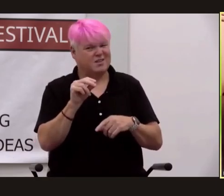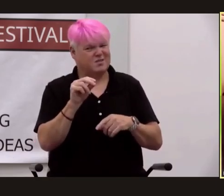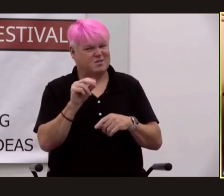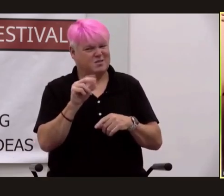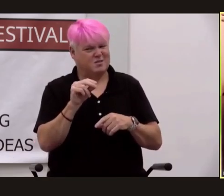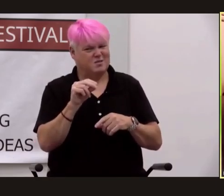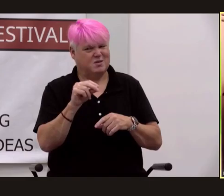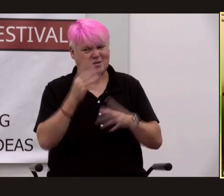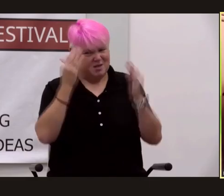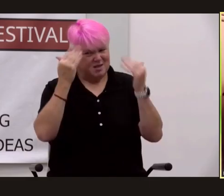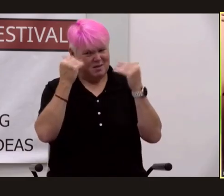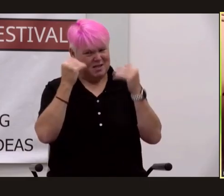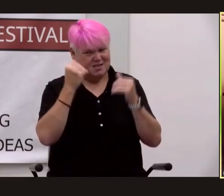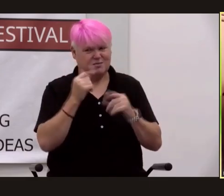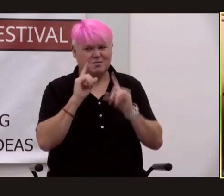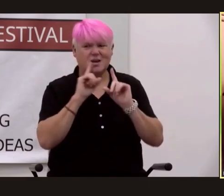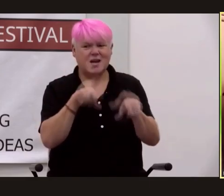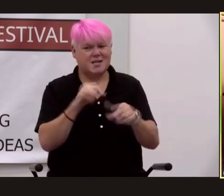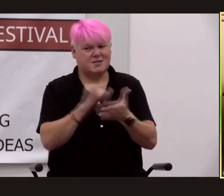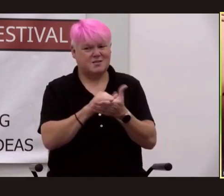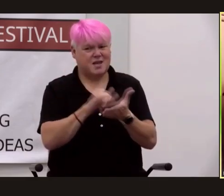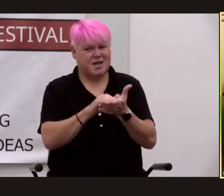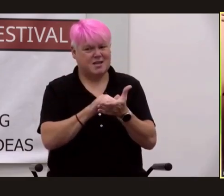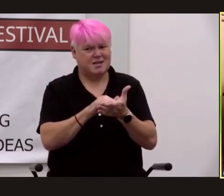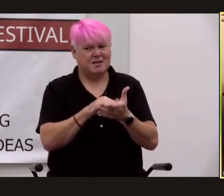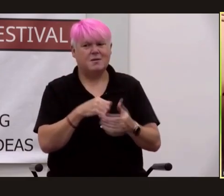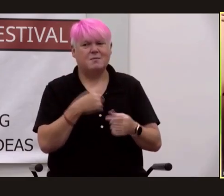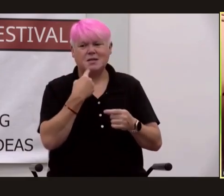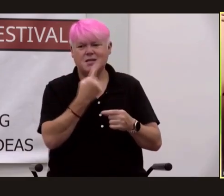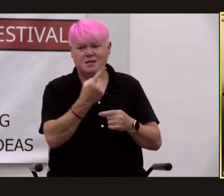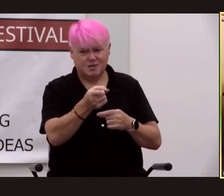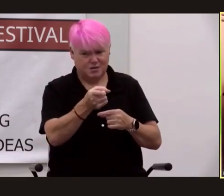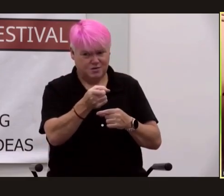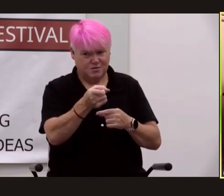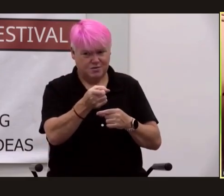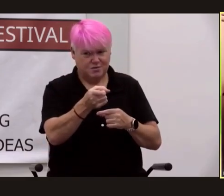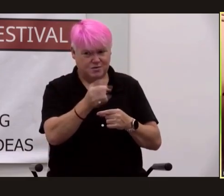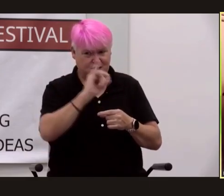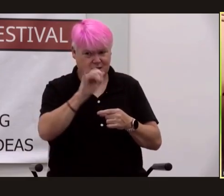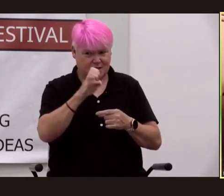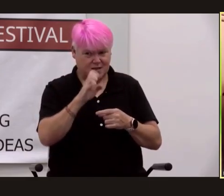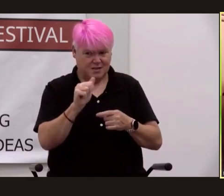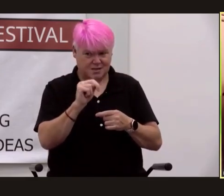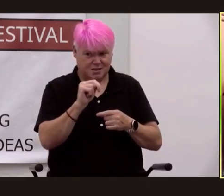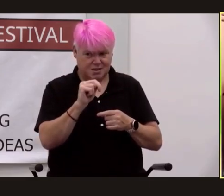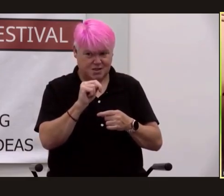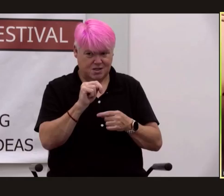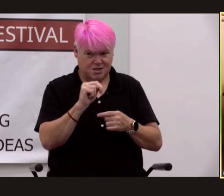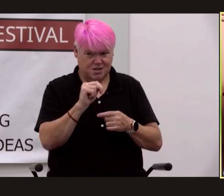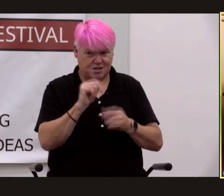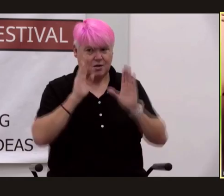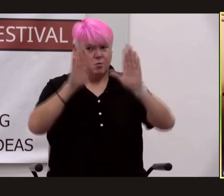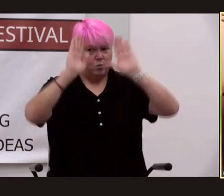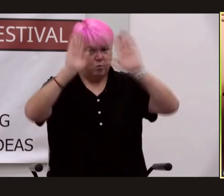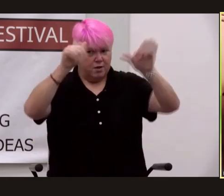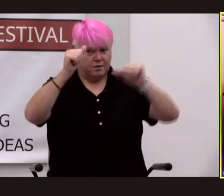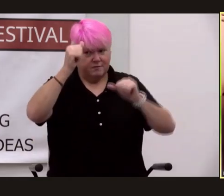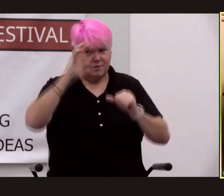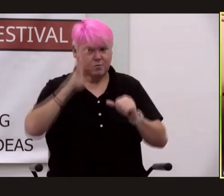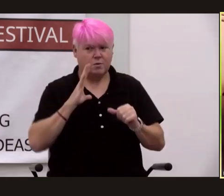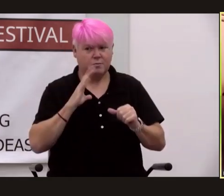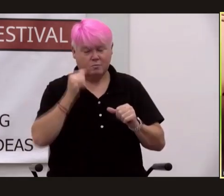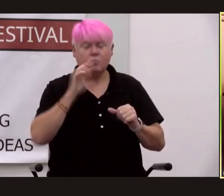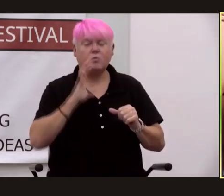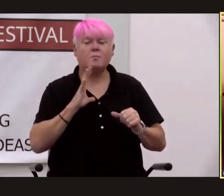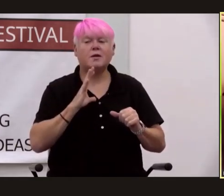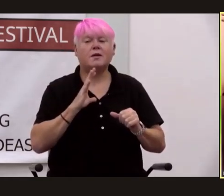don't expect you to answer that but let me tell you miss tatlock gene is a remarkable girl in years